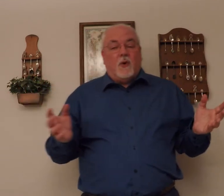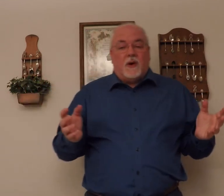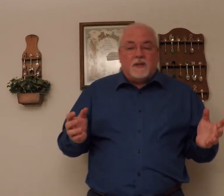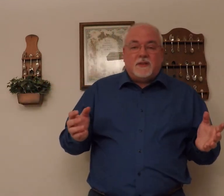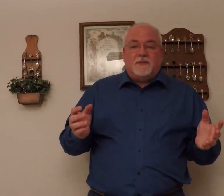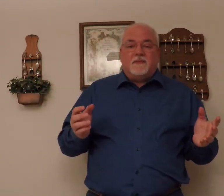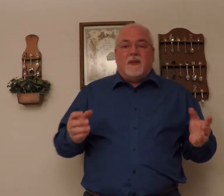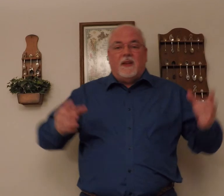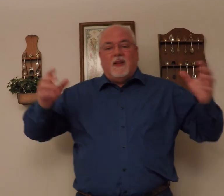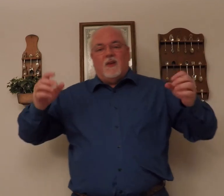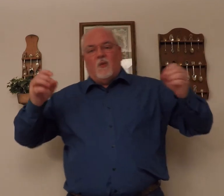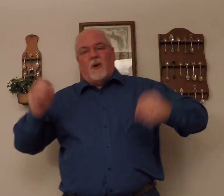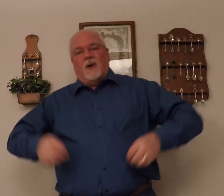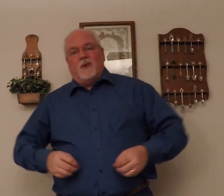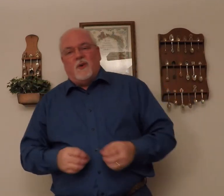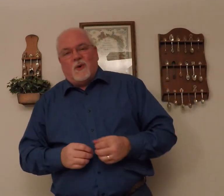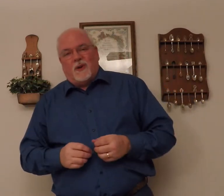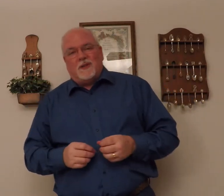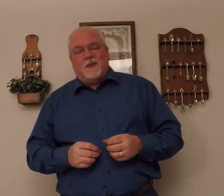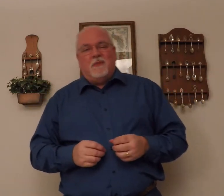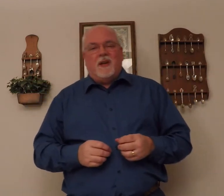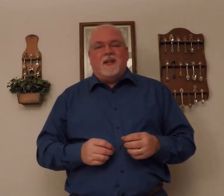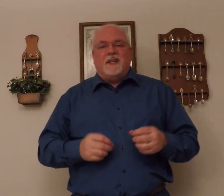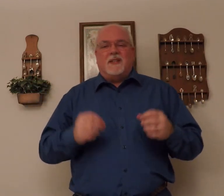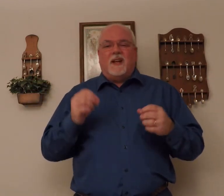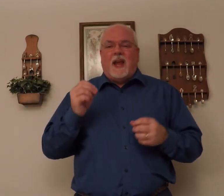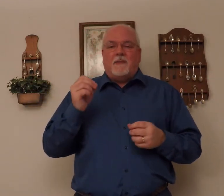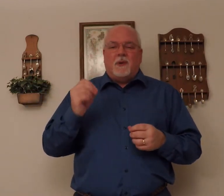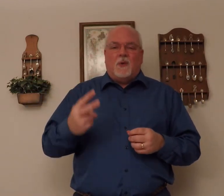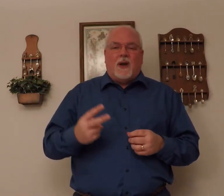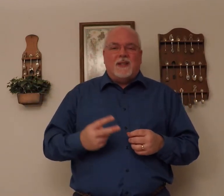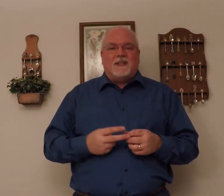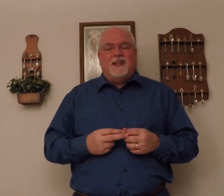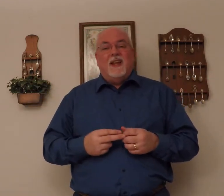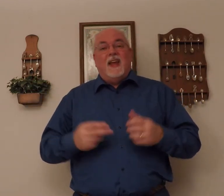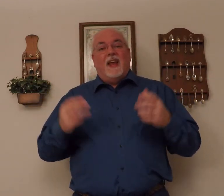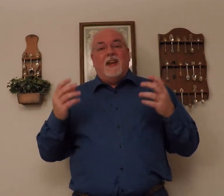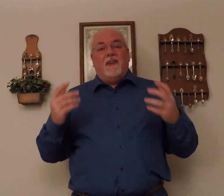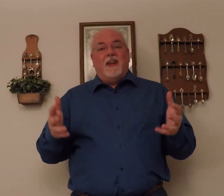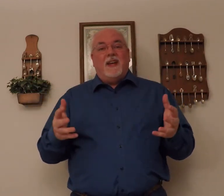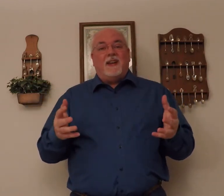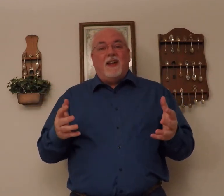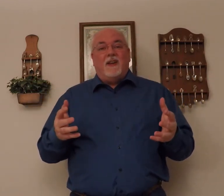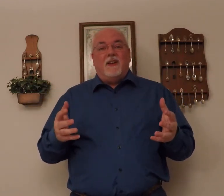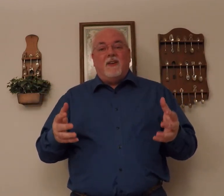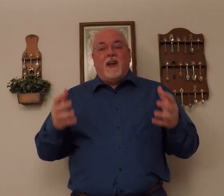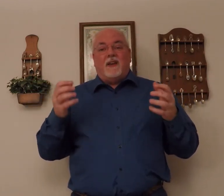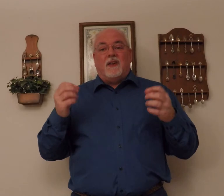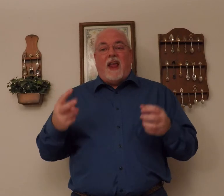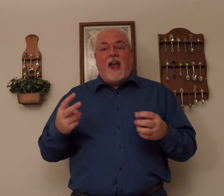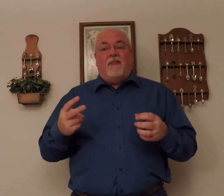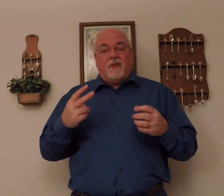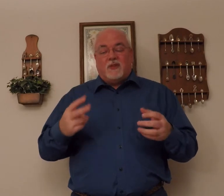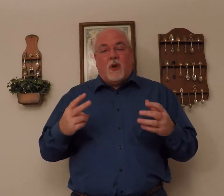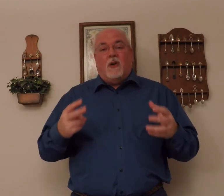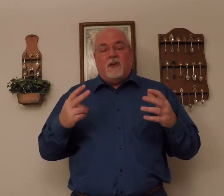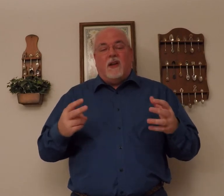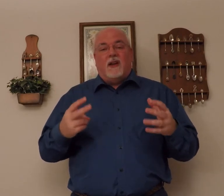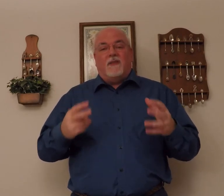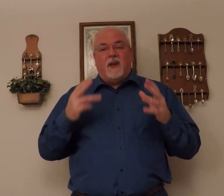chorus. Work on the chorus, because it's going to happen twice. And if you get it done, you've got half the song done. If you